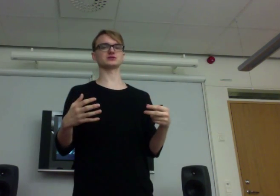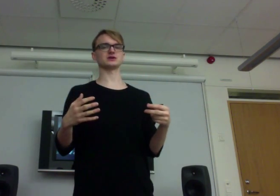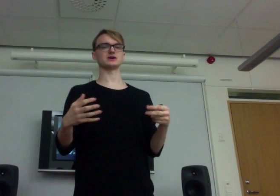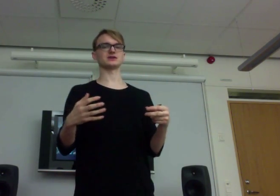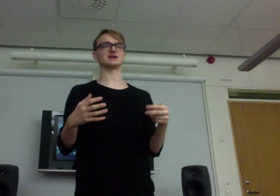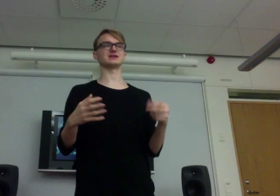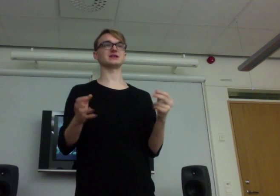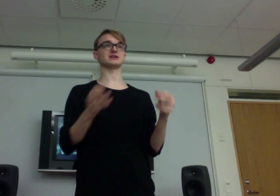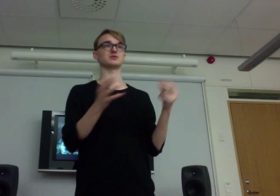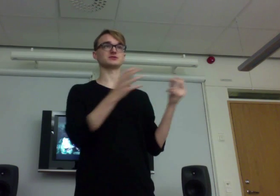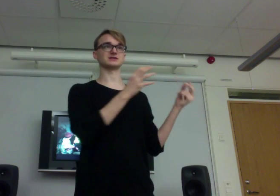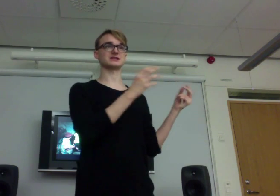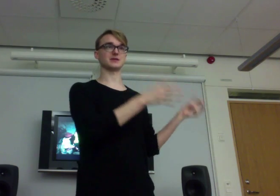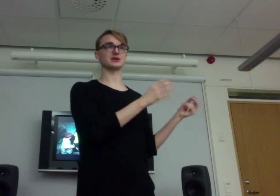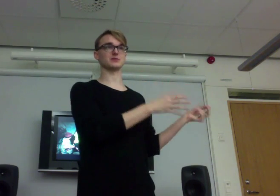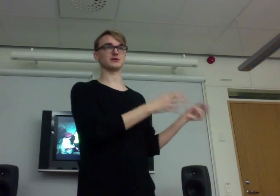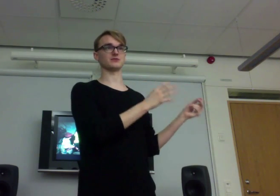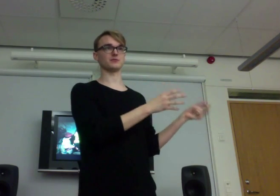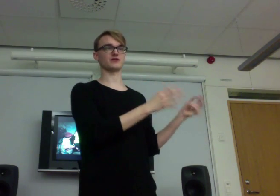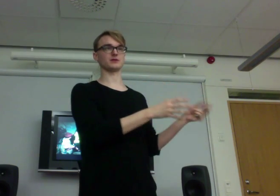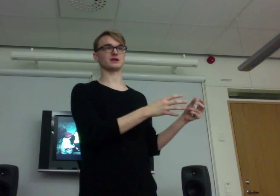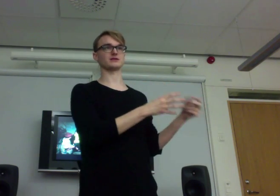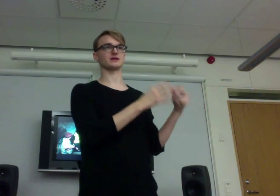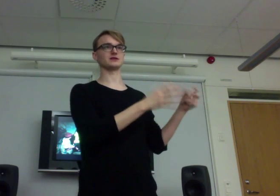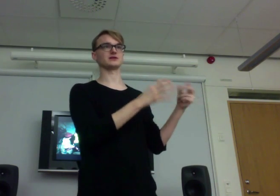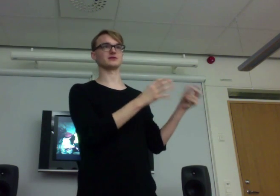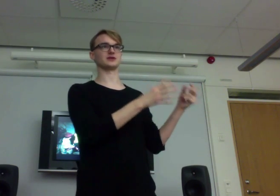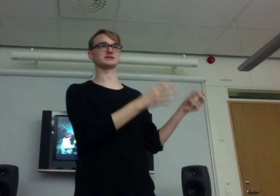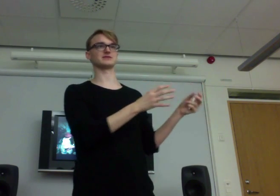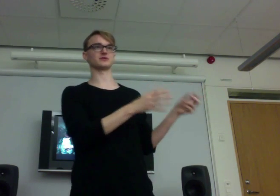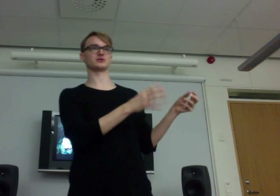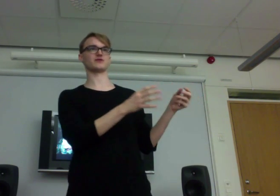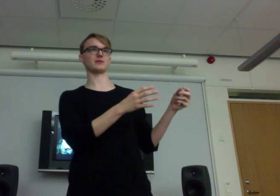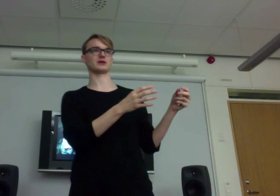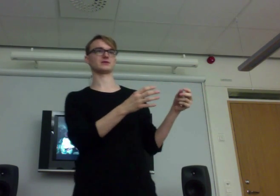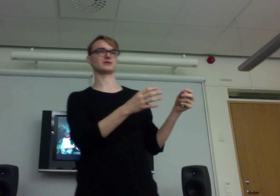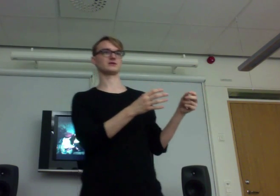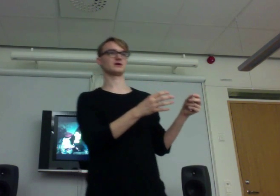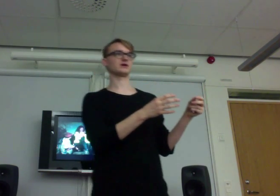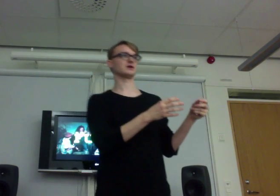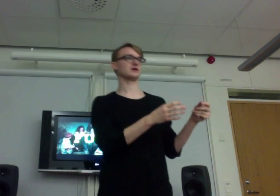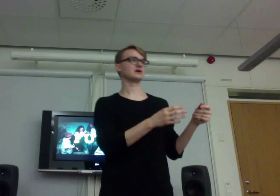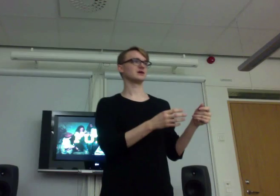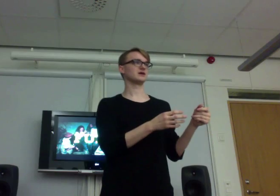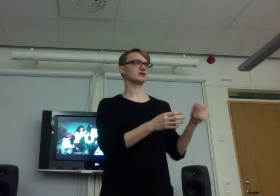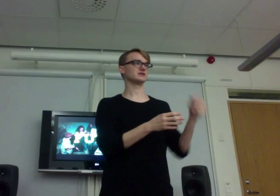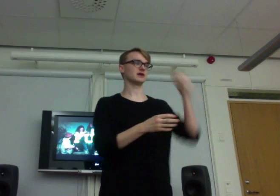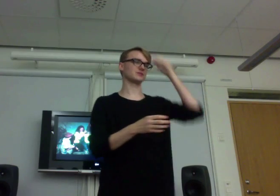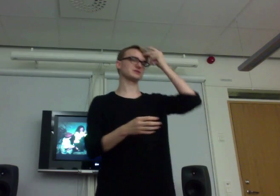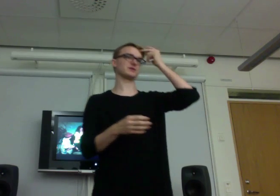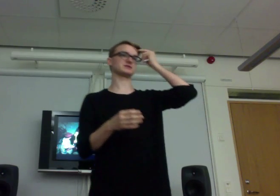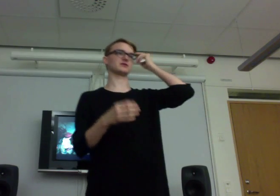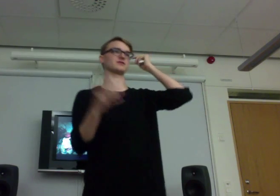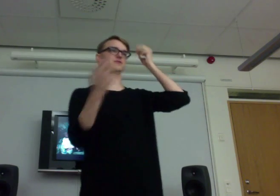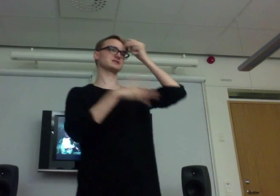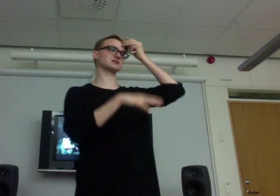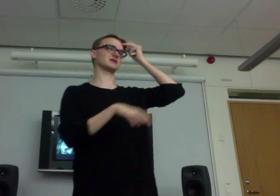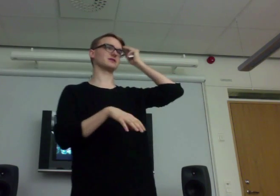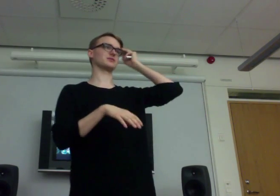that actually was En stila med familjen. A nice evening with the family. That's based on the fest and play. Yeah, based on the fest and play.